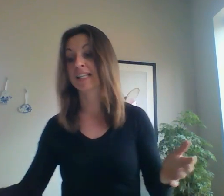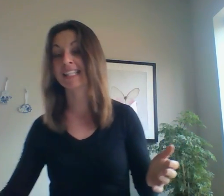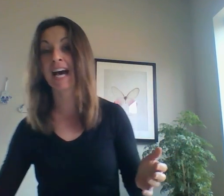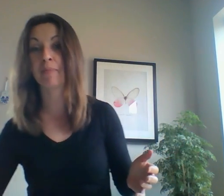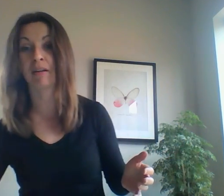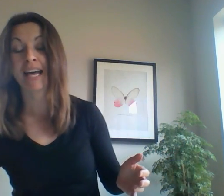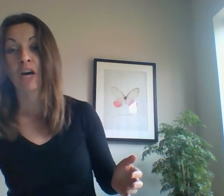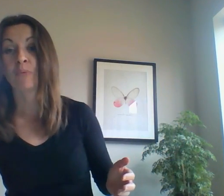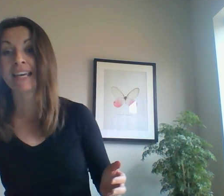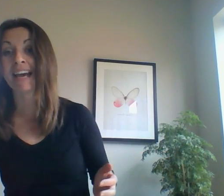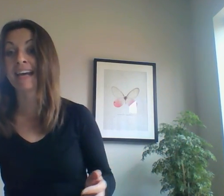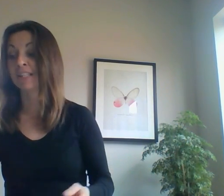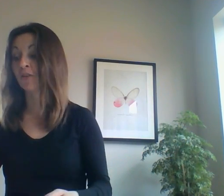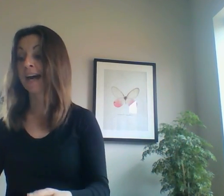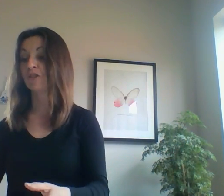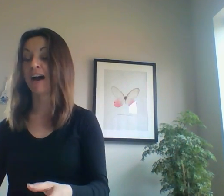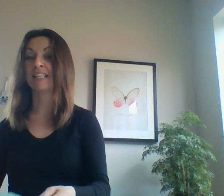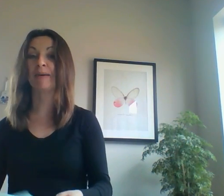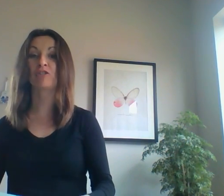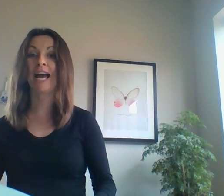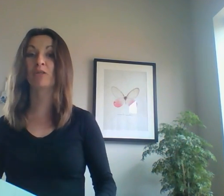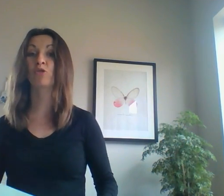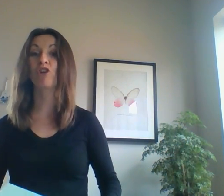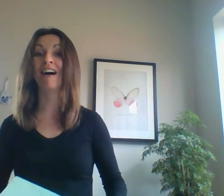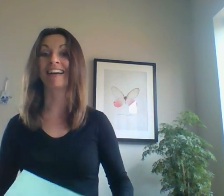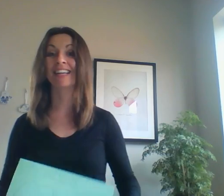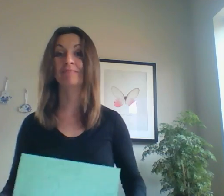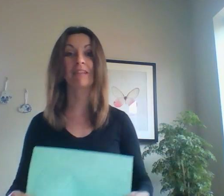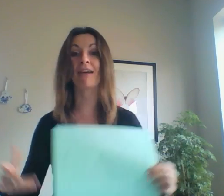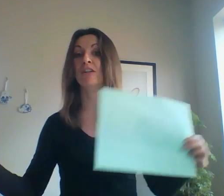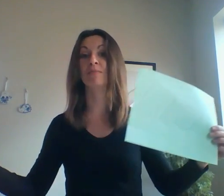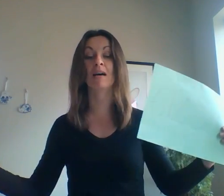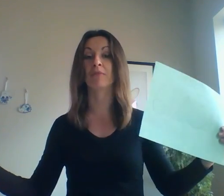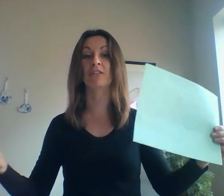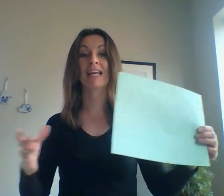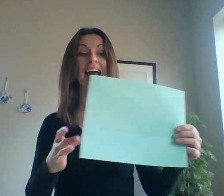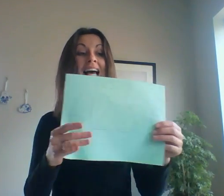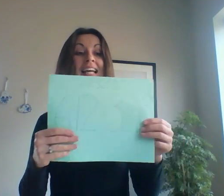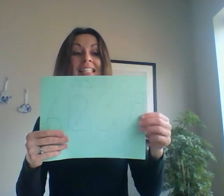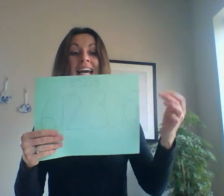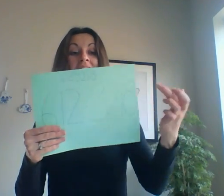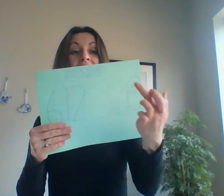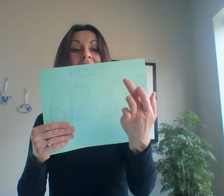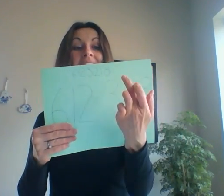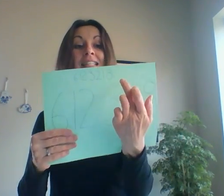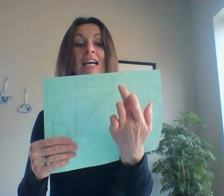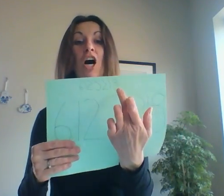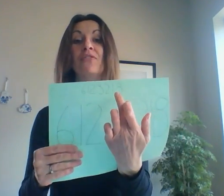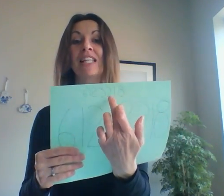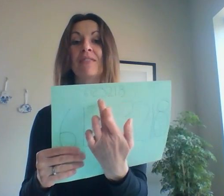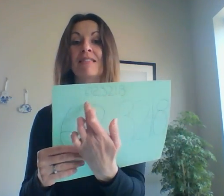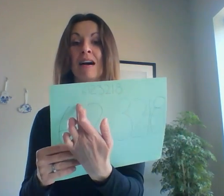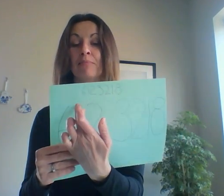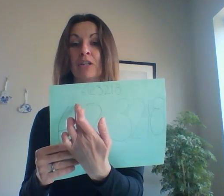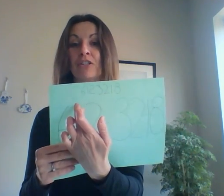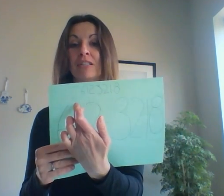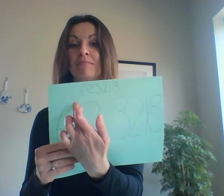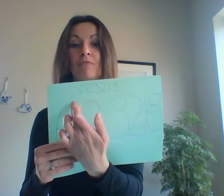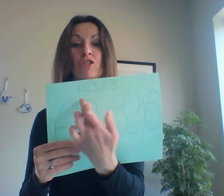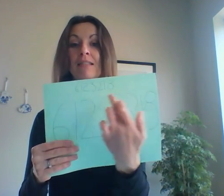example, we can strategize by trying to chunk random numbers. Let's say I have a set of seven numbers. Just